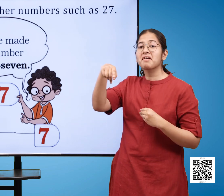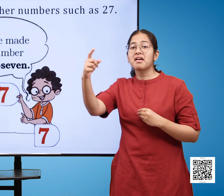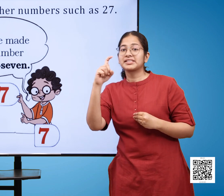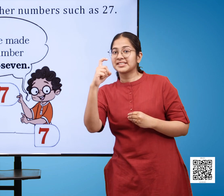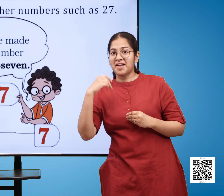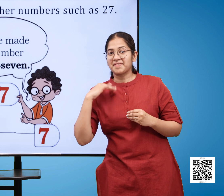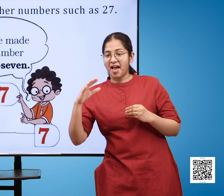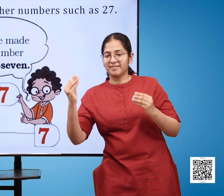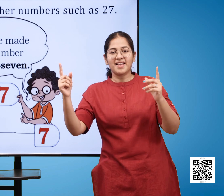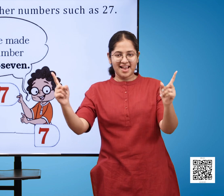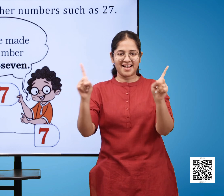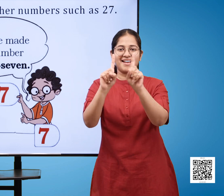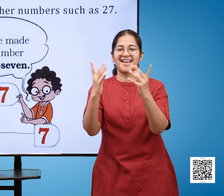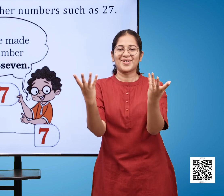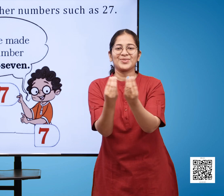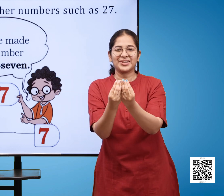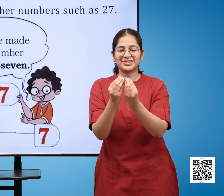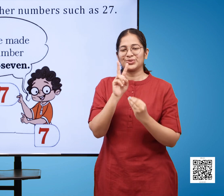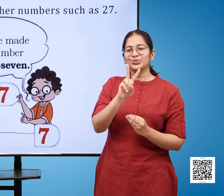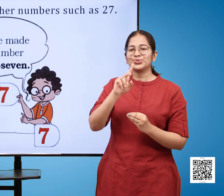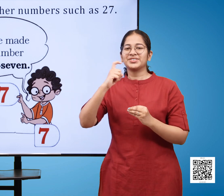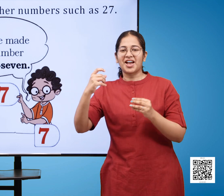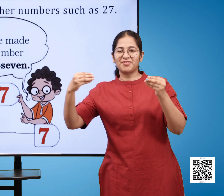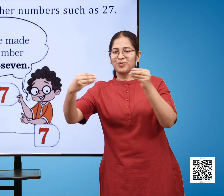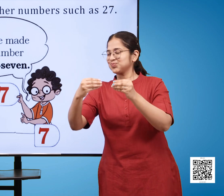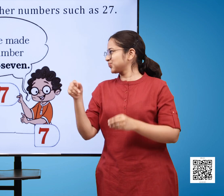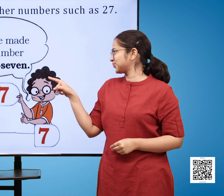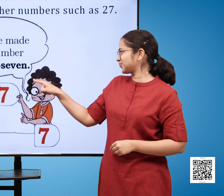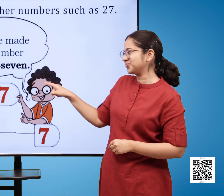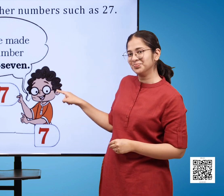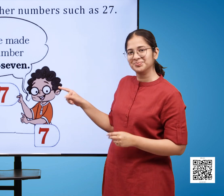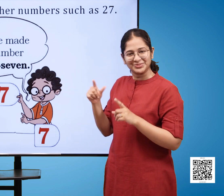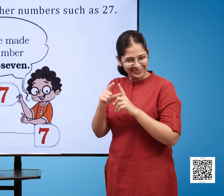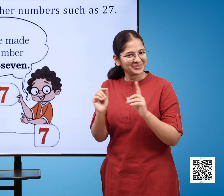and the boy holds the card 7 so the number becomes 27